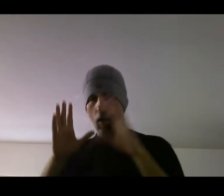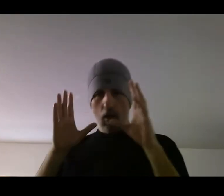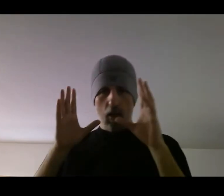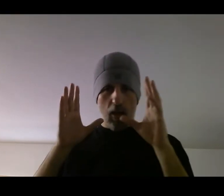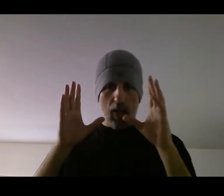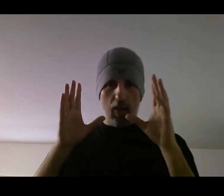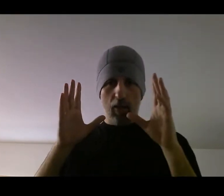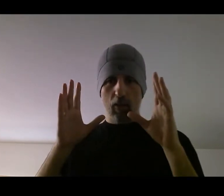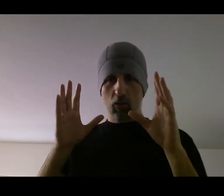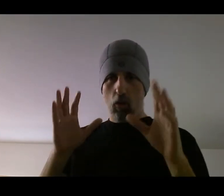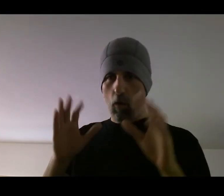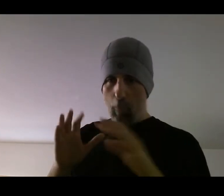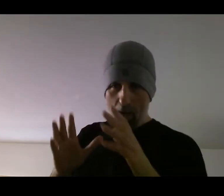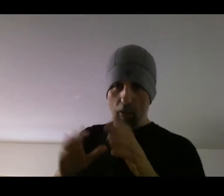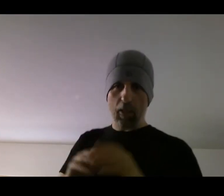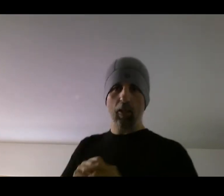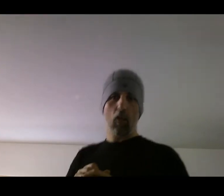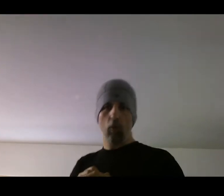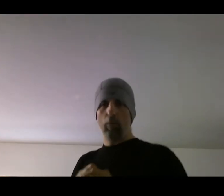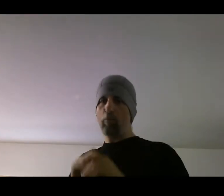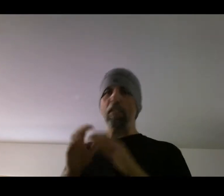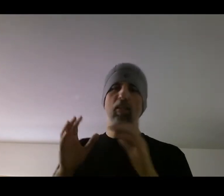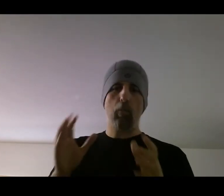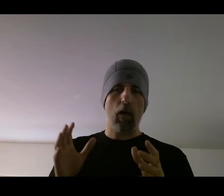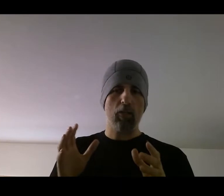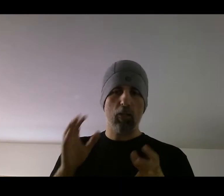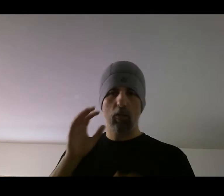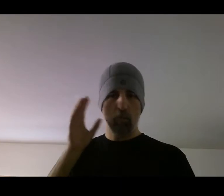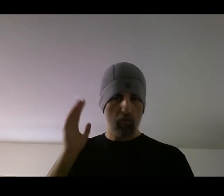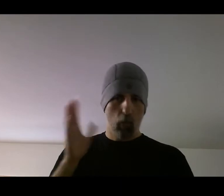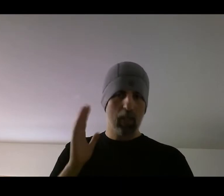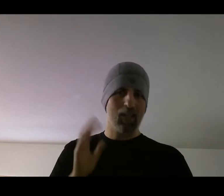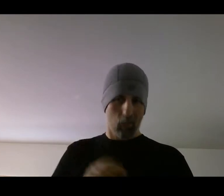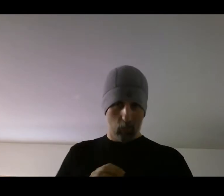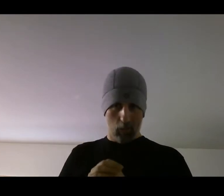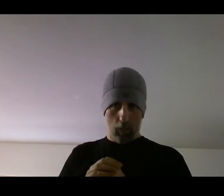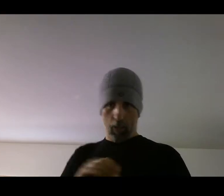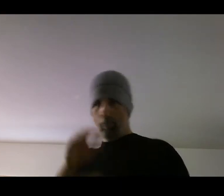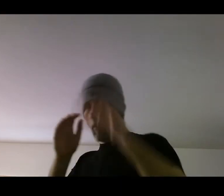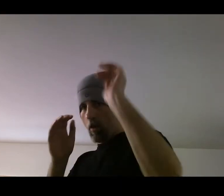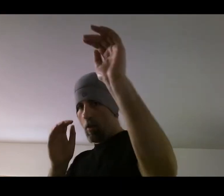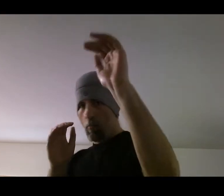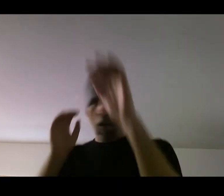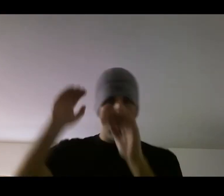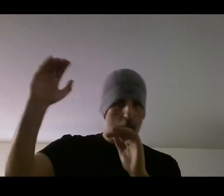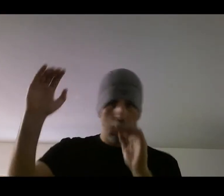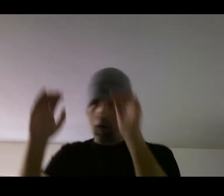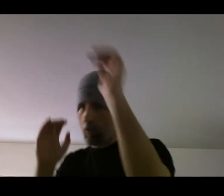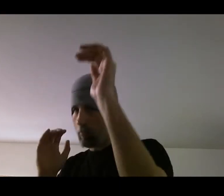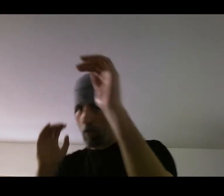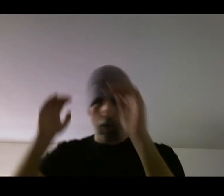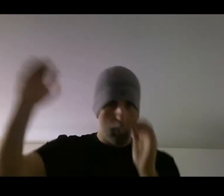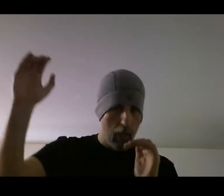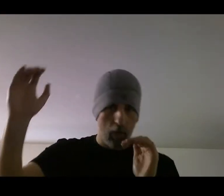And so a parry would be meeting the punch before it gets to its target. Parry, parry, parry, parry.